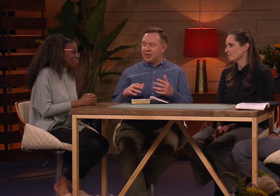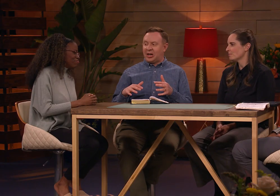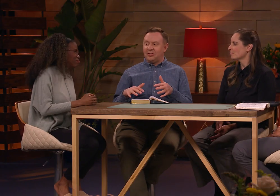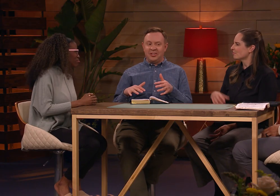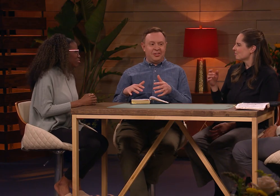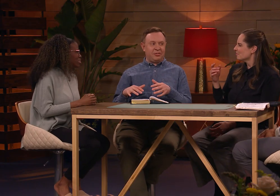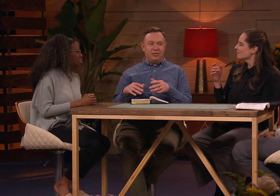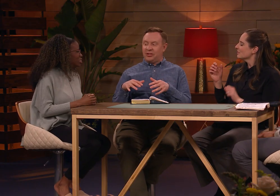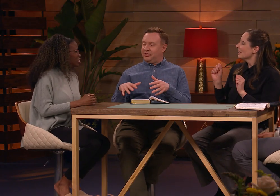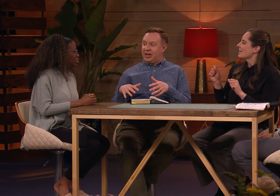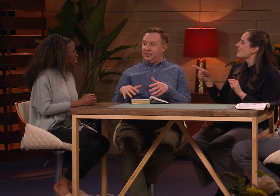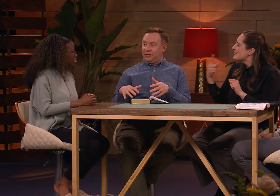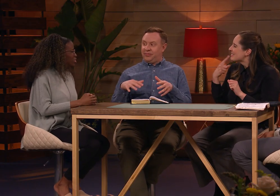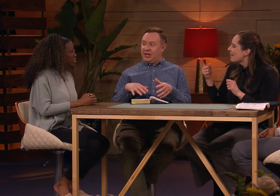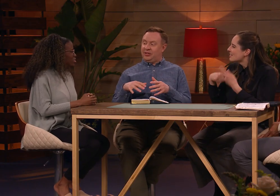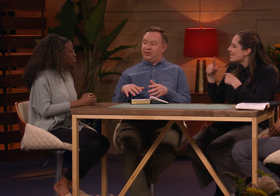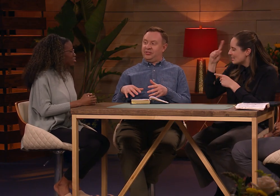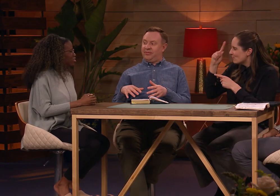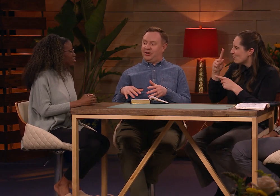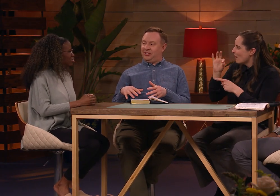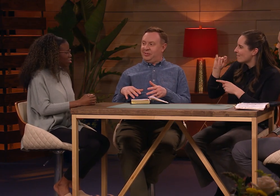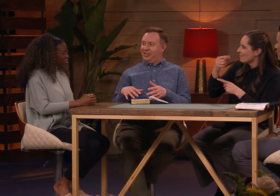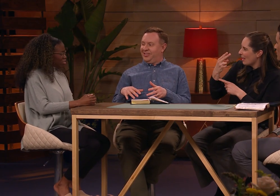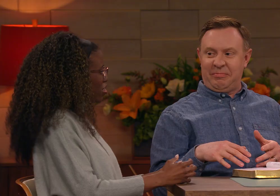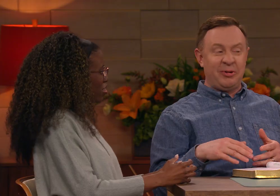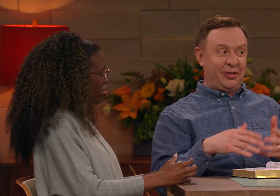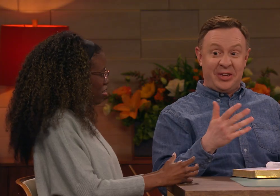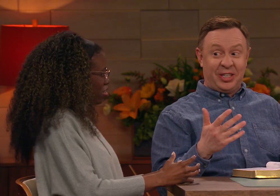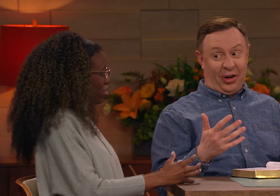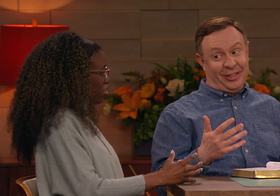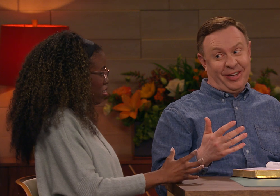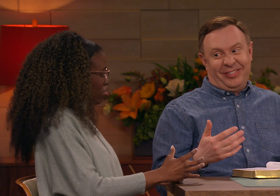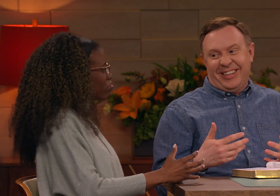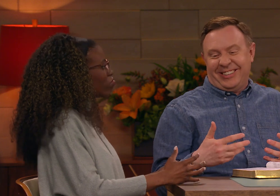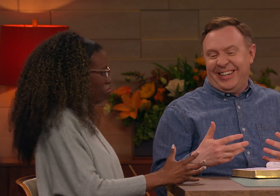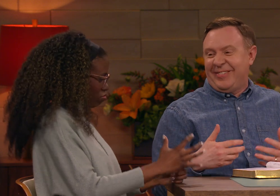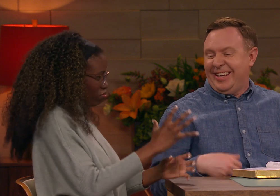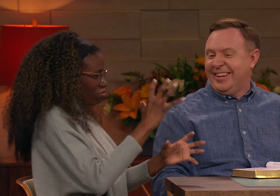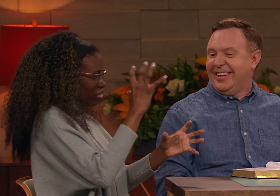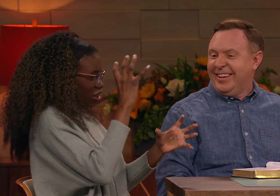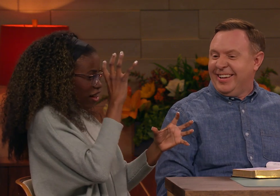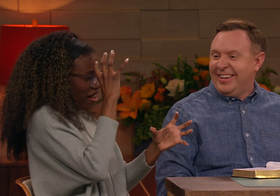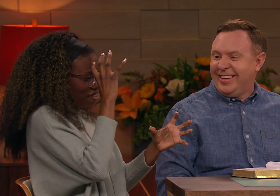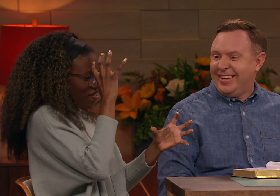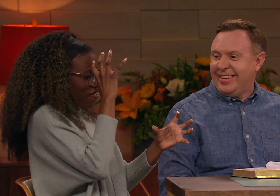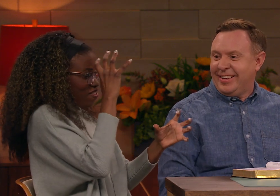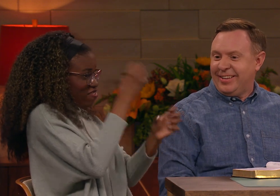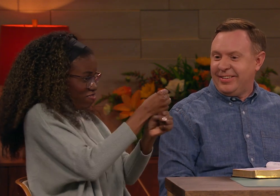I see, so you said the signs for faith and trust are very similar. Maybe you could teach all of us including me. Yeah, so